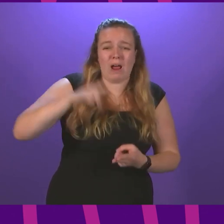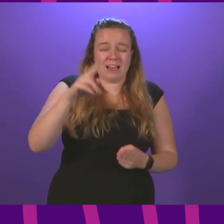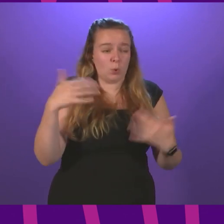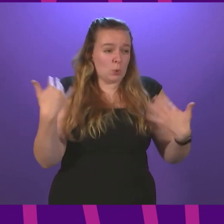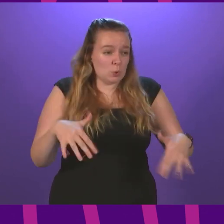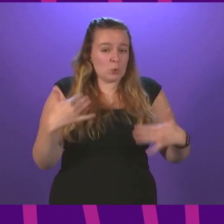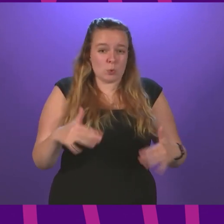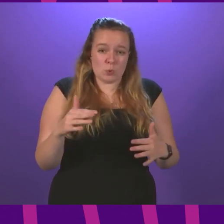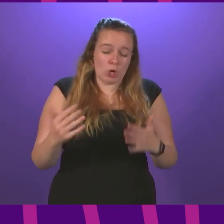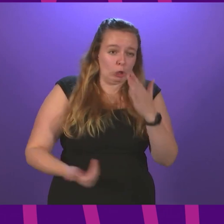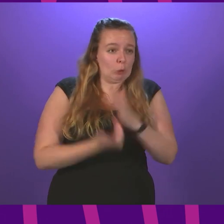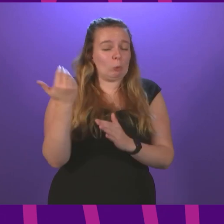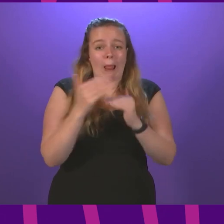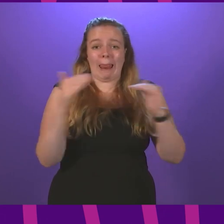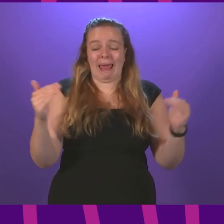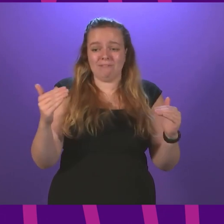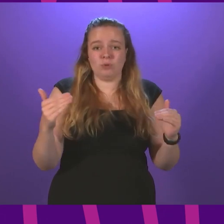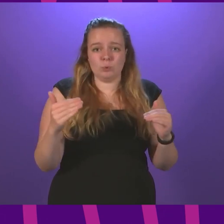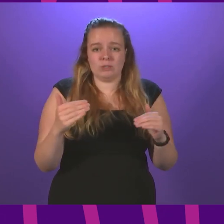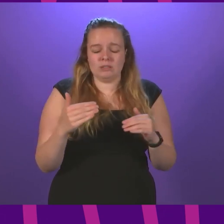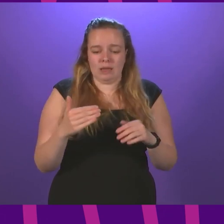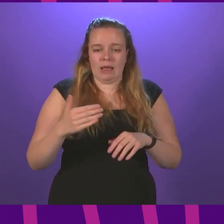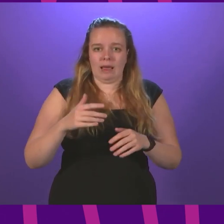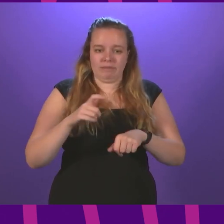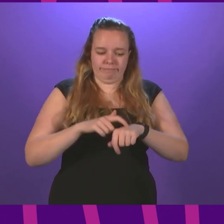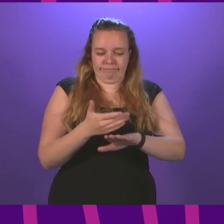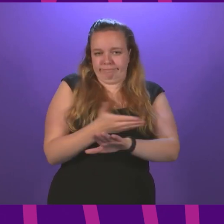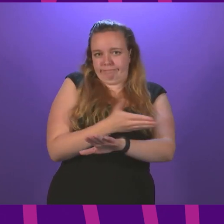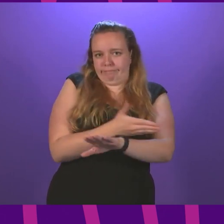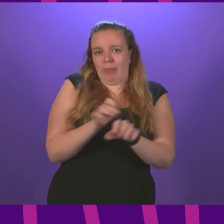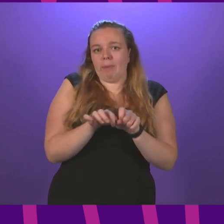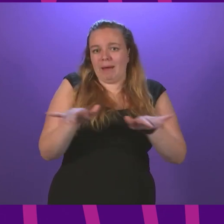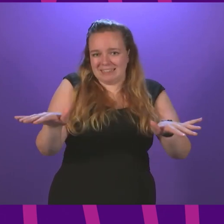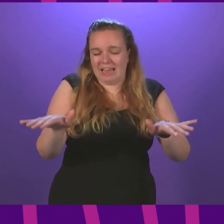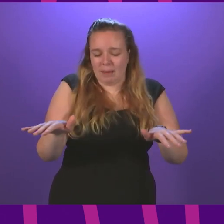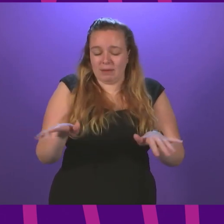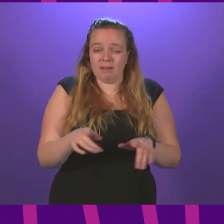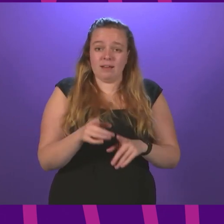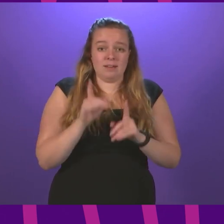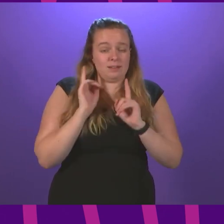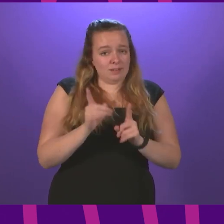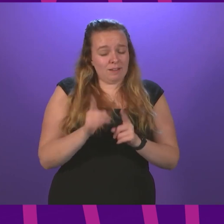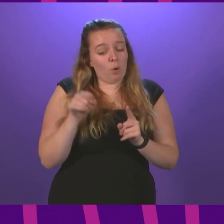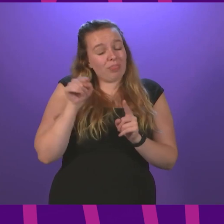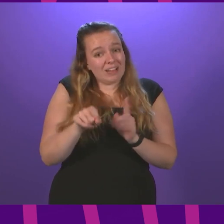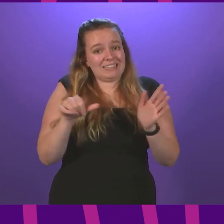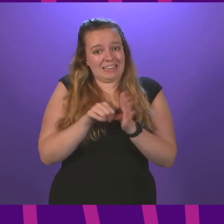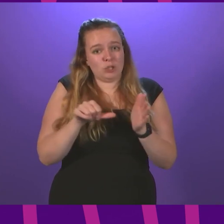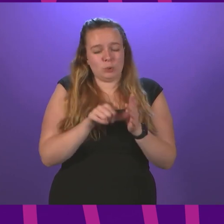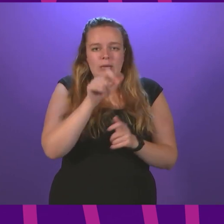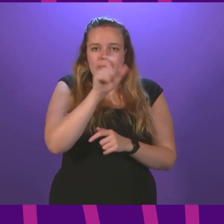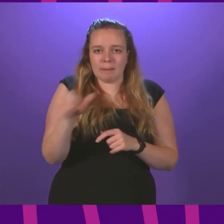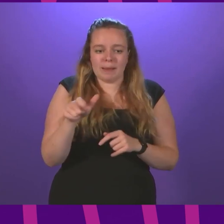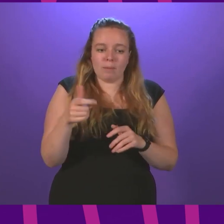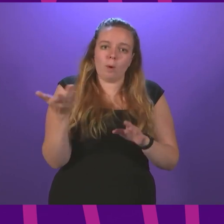levels, presiding officer, in the months leading up to the pandemic. And it is precisely for these issues that people